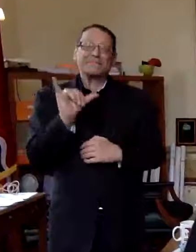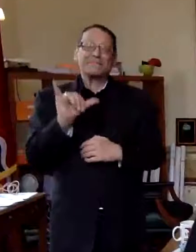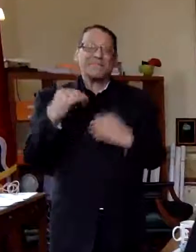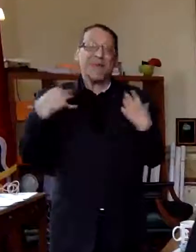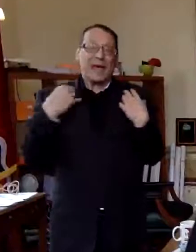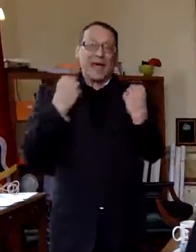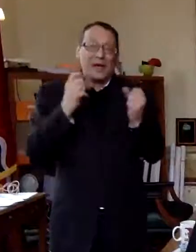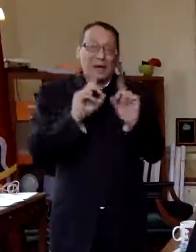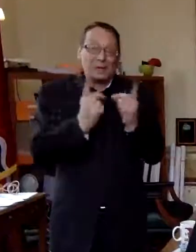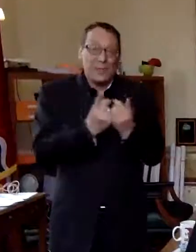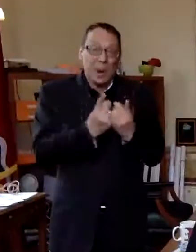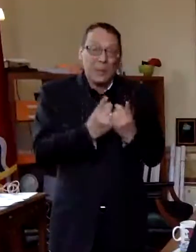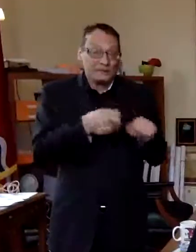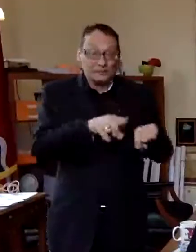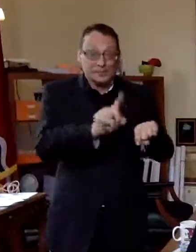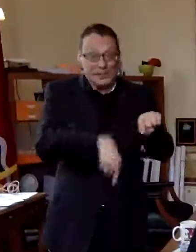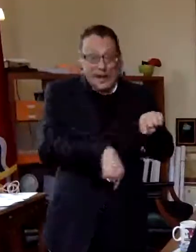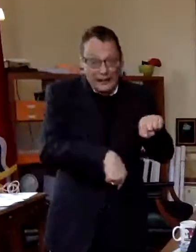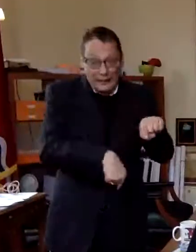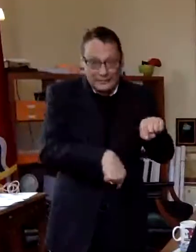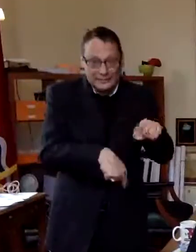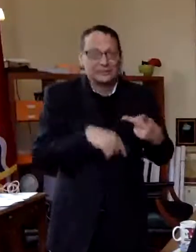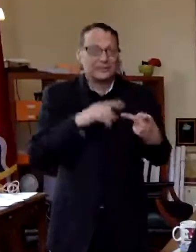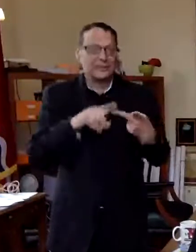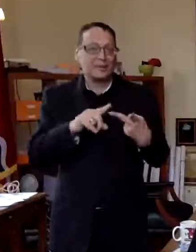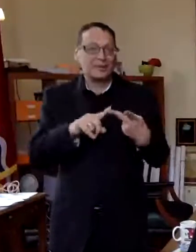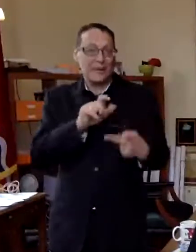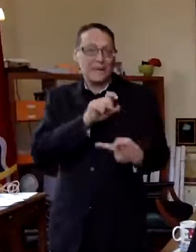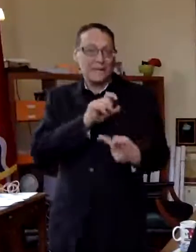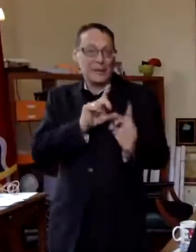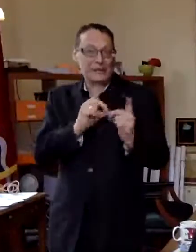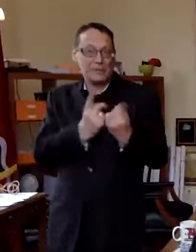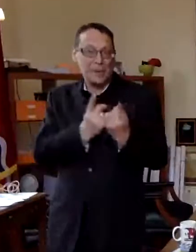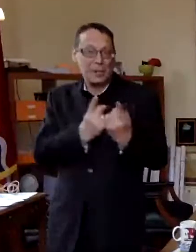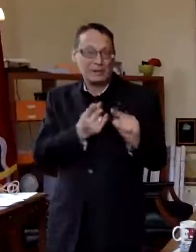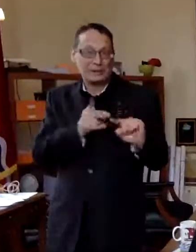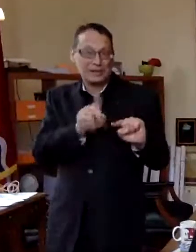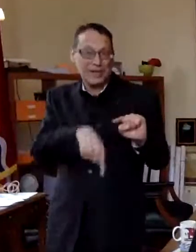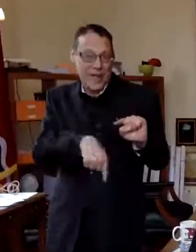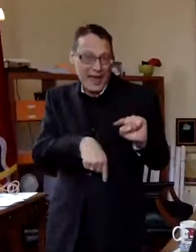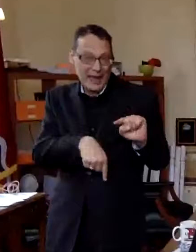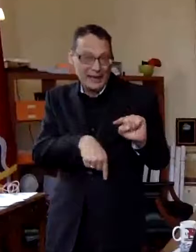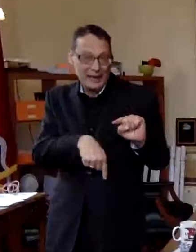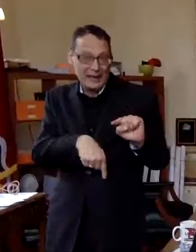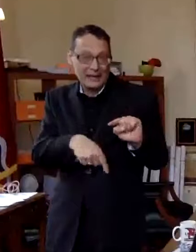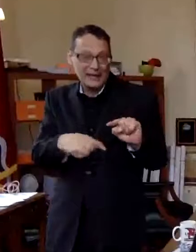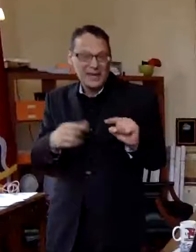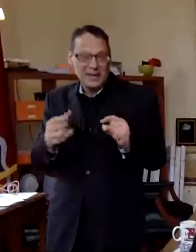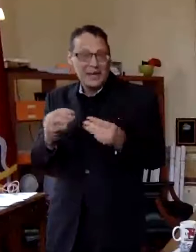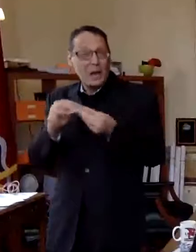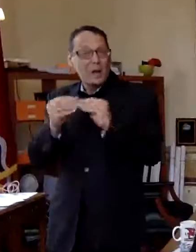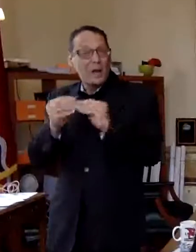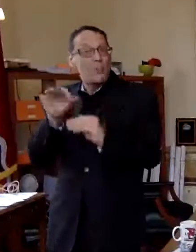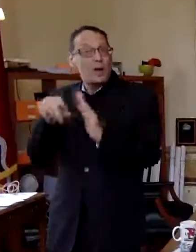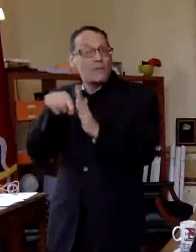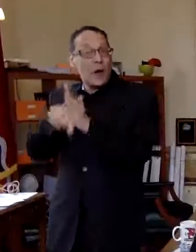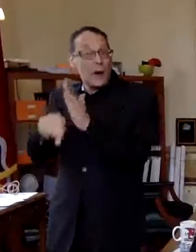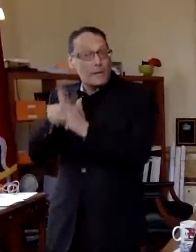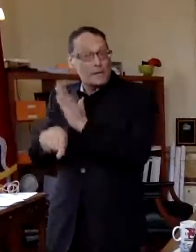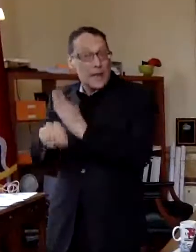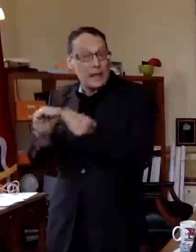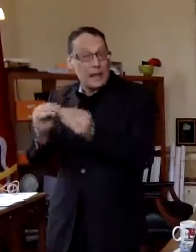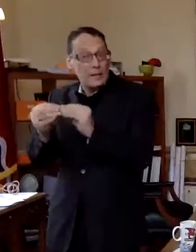health department right now certainly we can't cut the police department we're actually up in terms of number of homicides so far this year